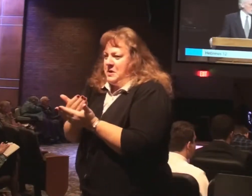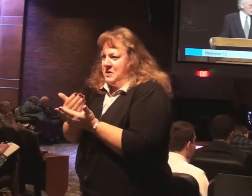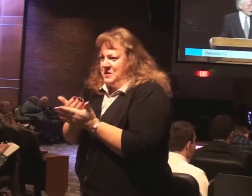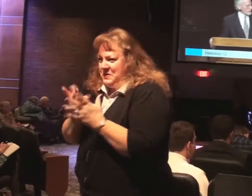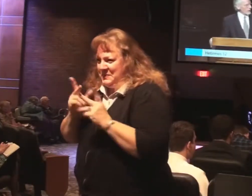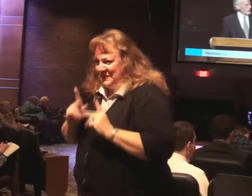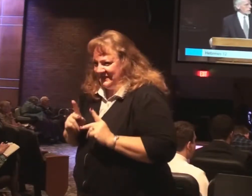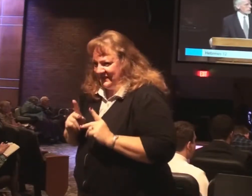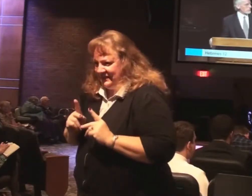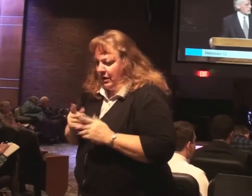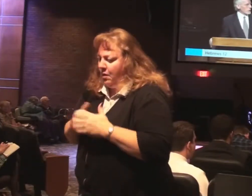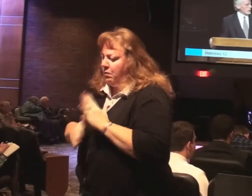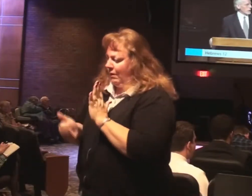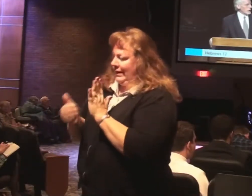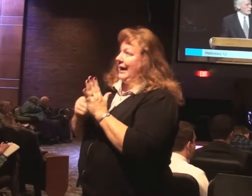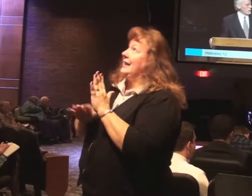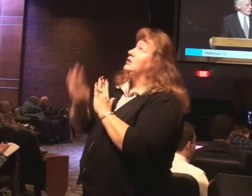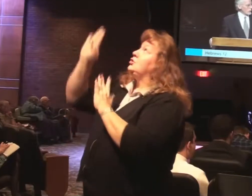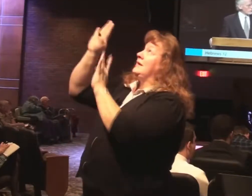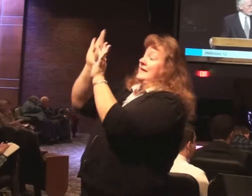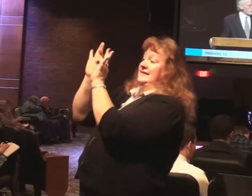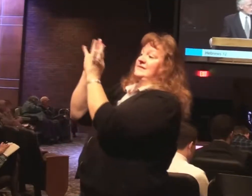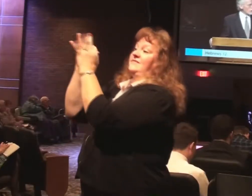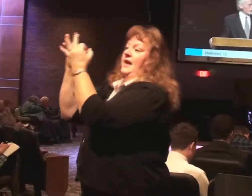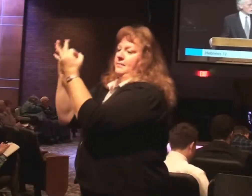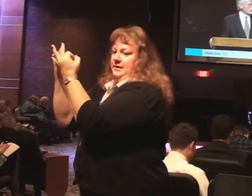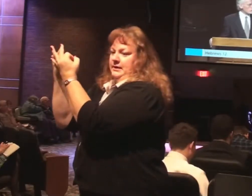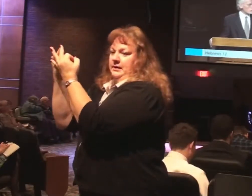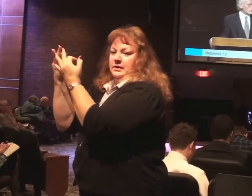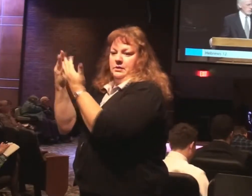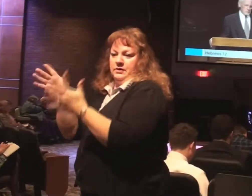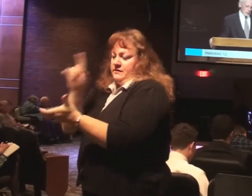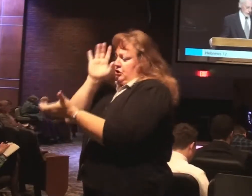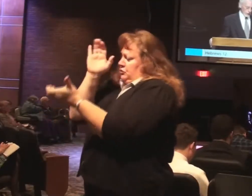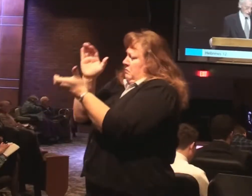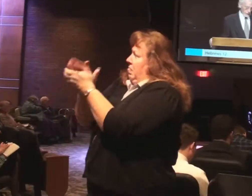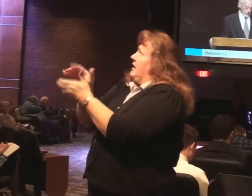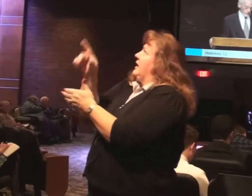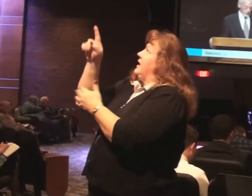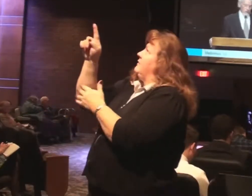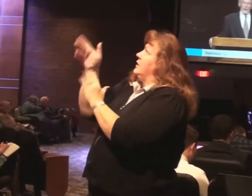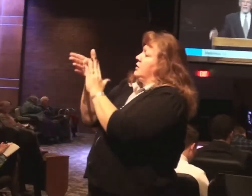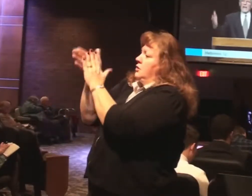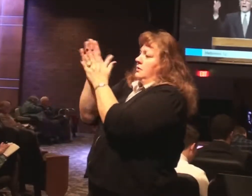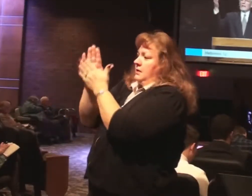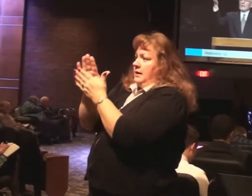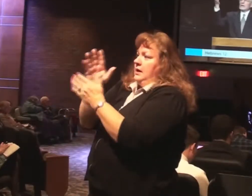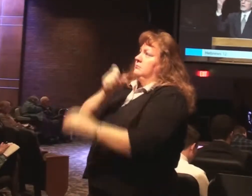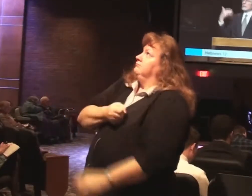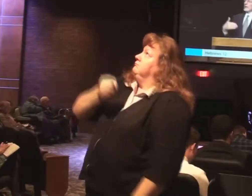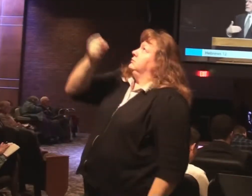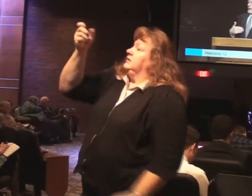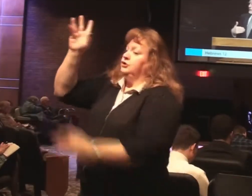into God's family. But when you have trusted Christ, you've been born into his family. Now he is your heavenly father.